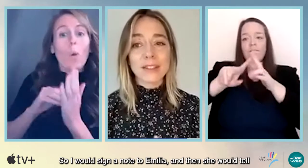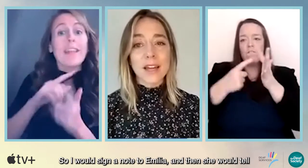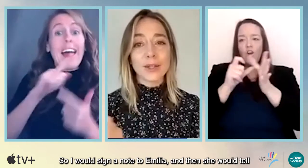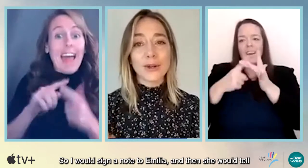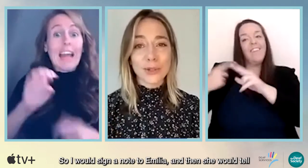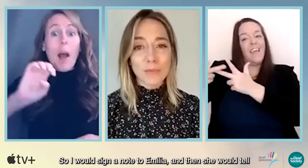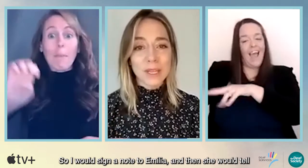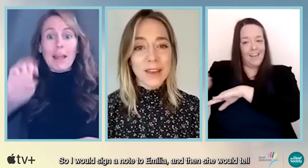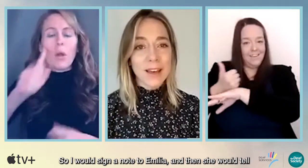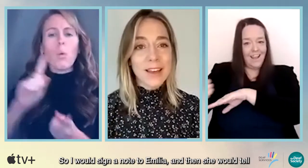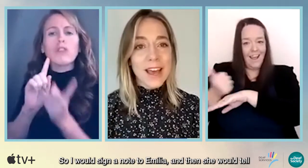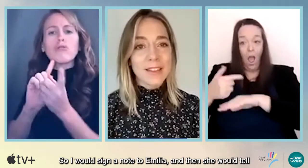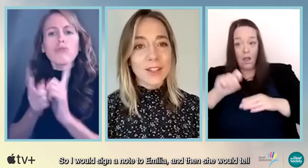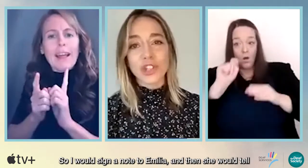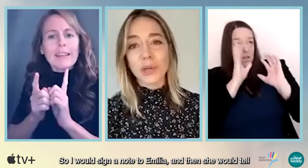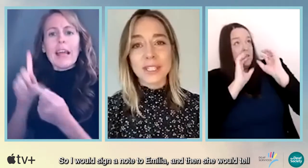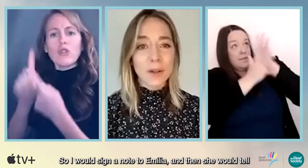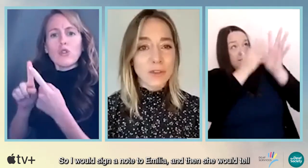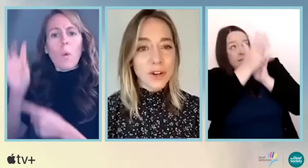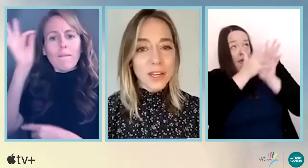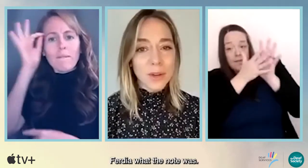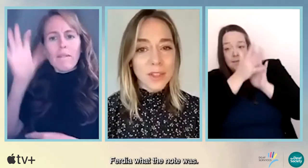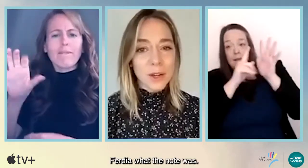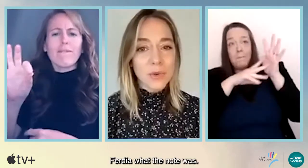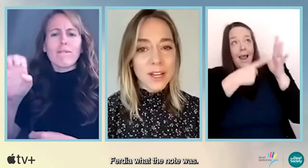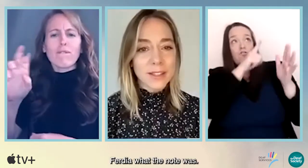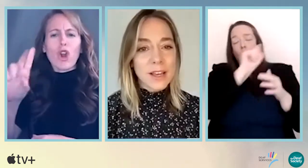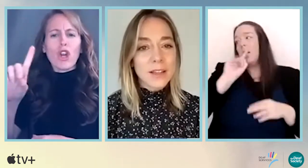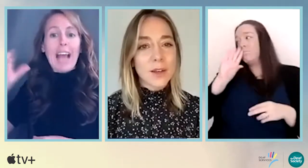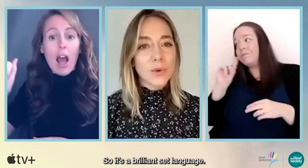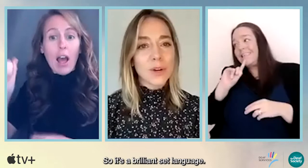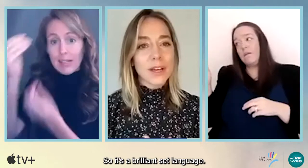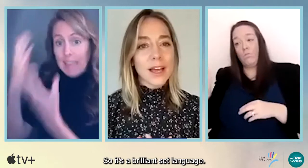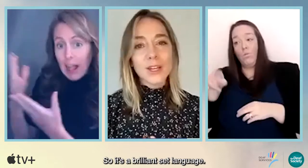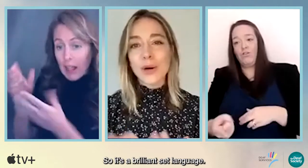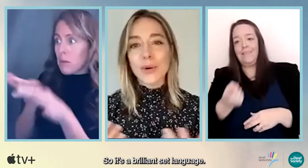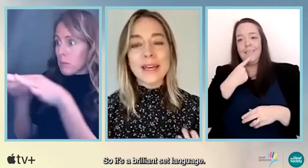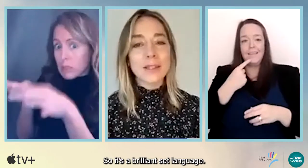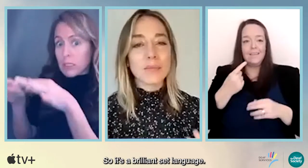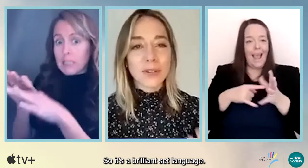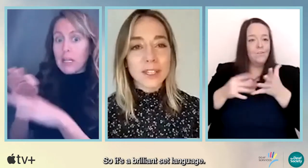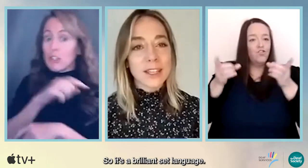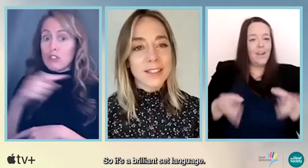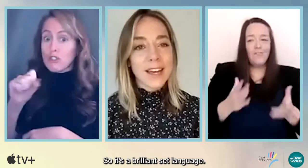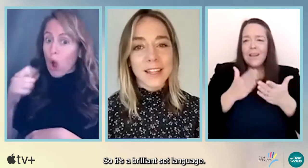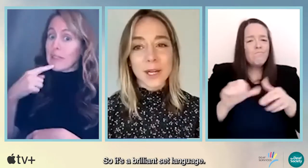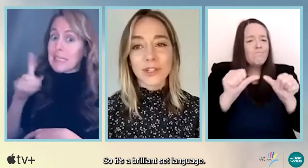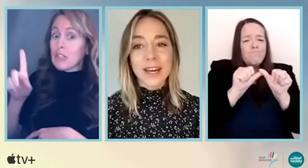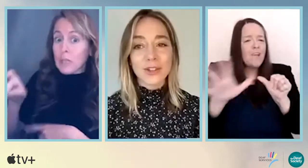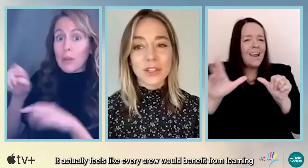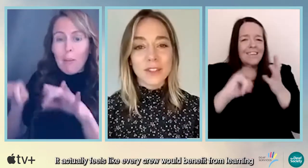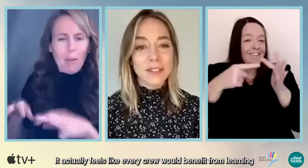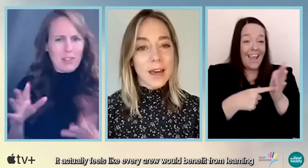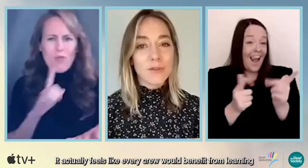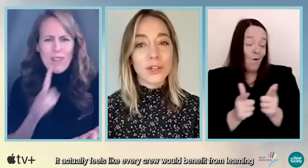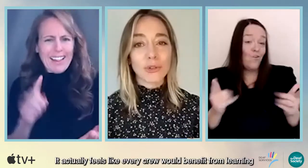So I would sign a note to Amelia and then she would tell Ferdia what the note was. So, you know, it's a brilliant set language. It